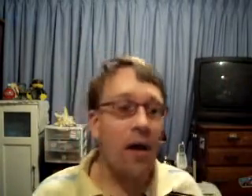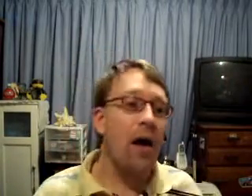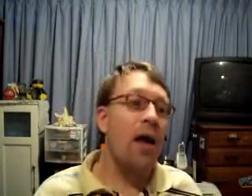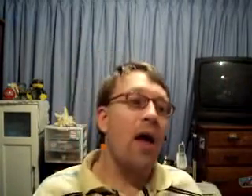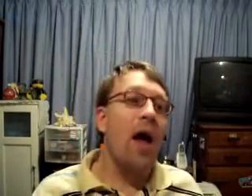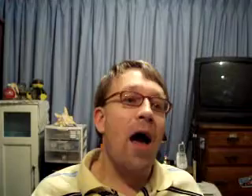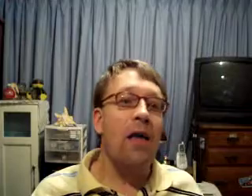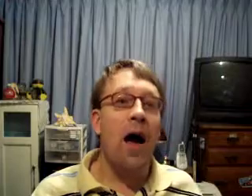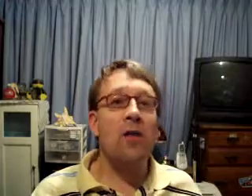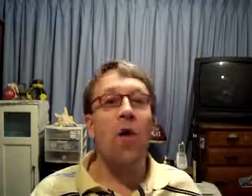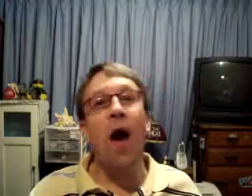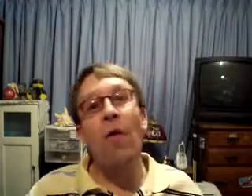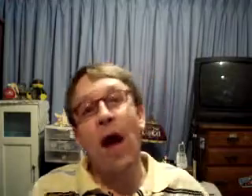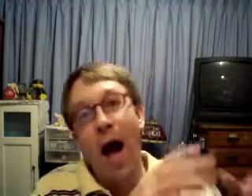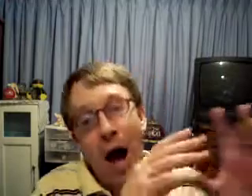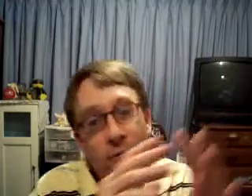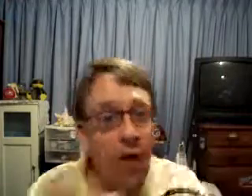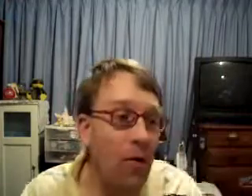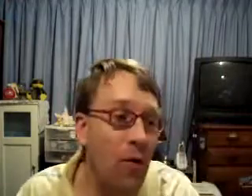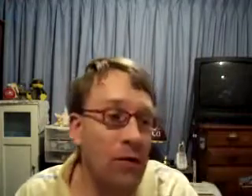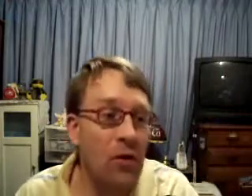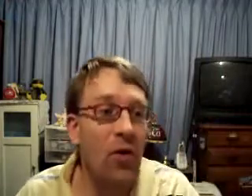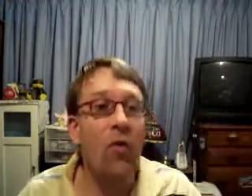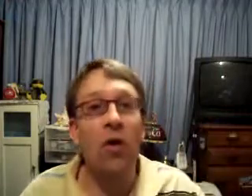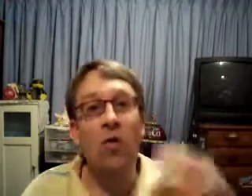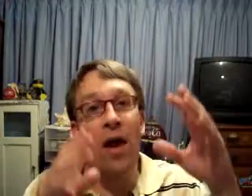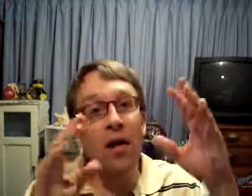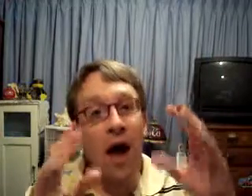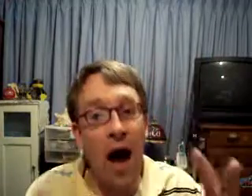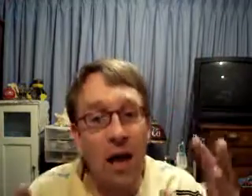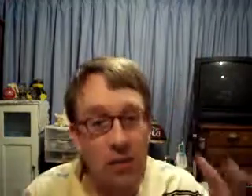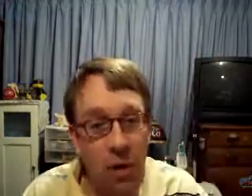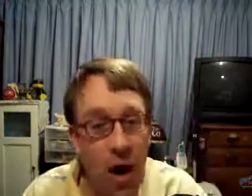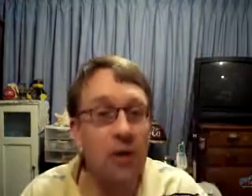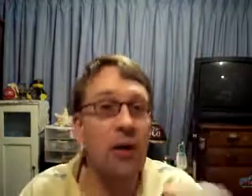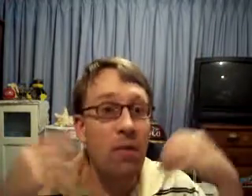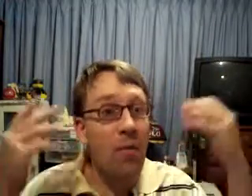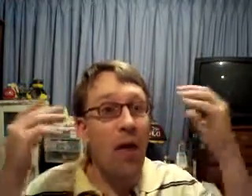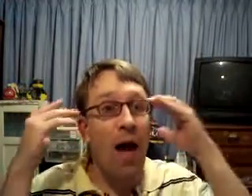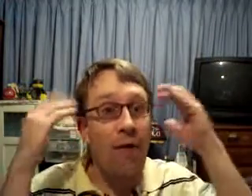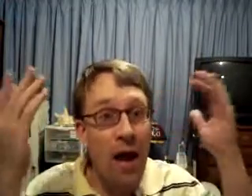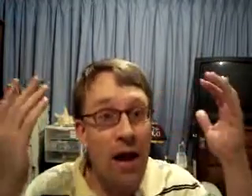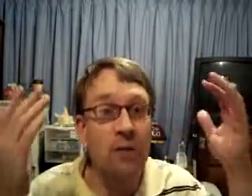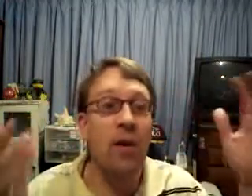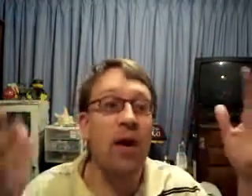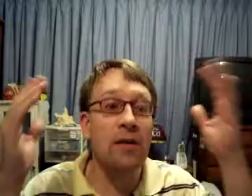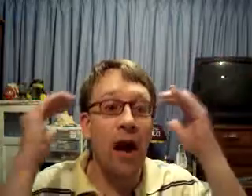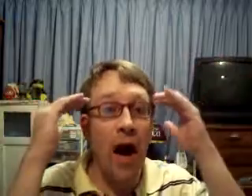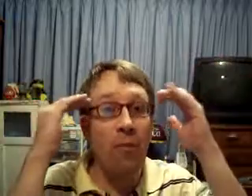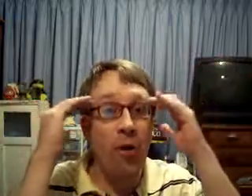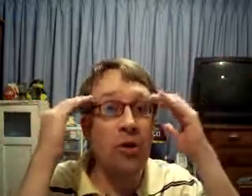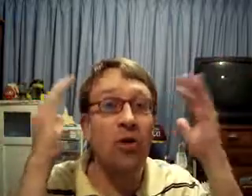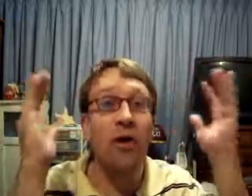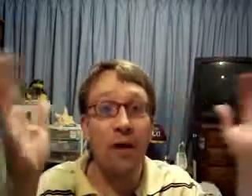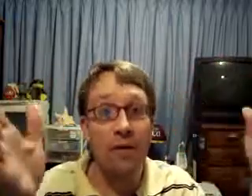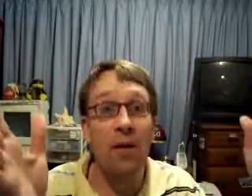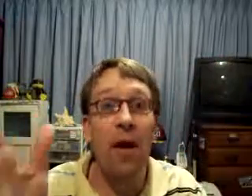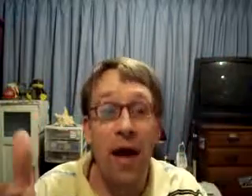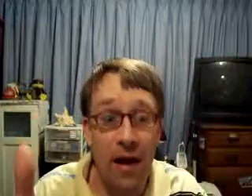Okay. And that's why when a high front moves through, when you hit the highest part, some people have headaches because the high pressure gives them a